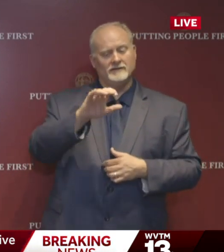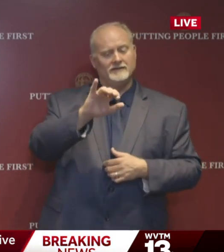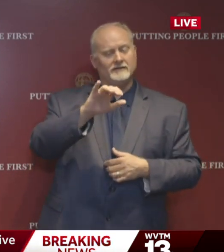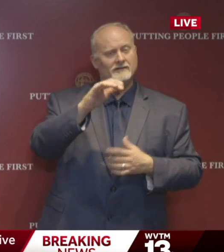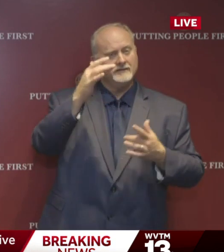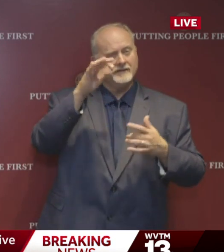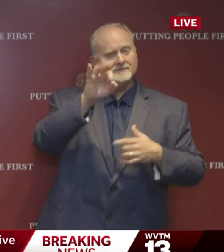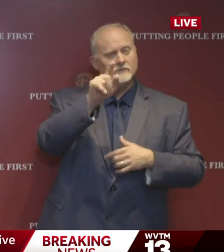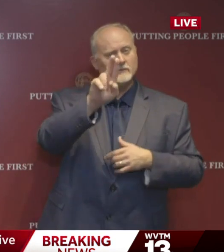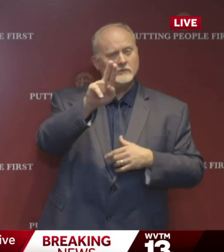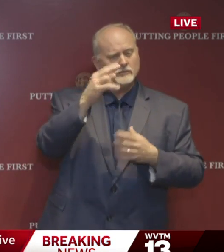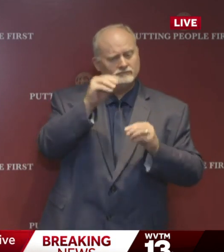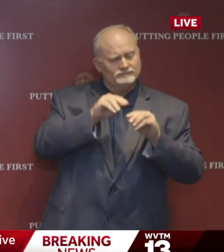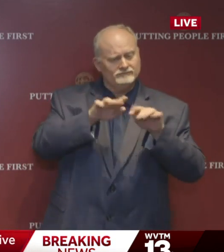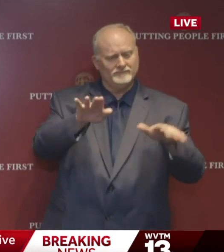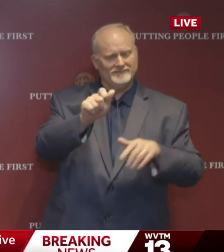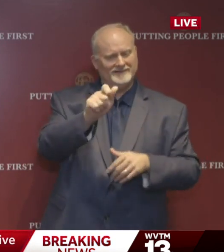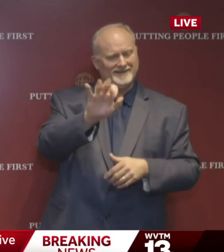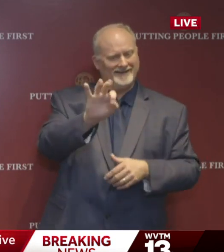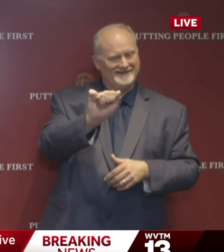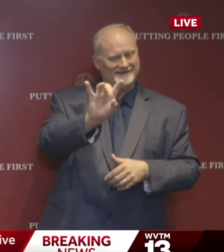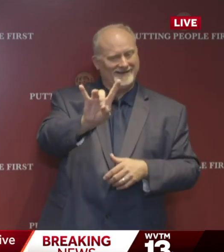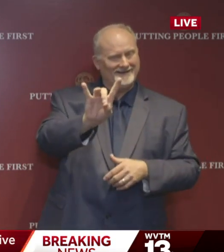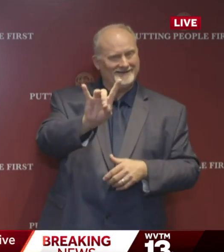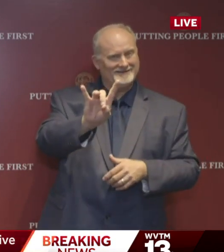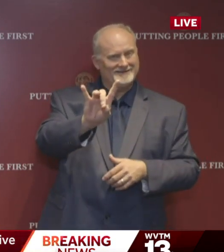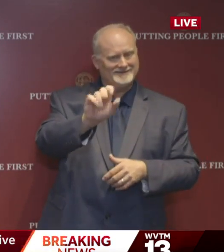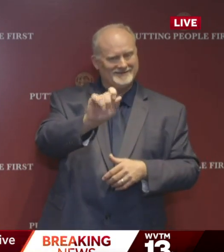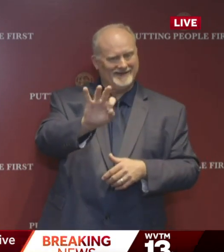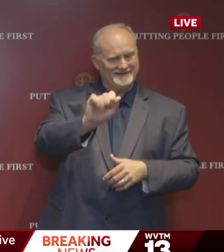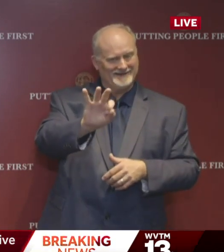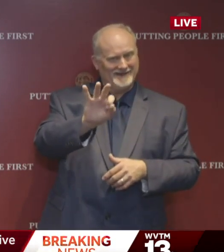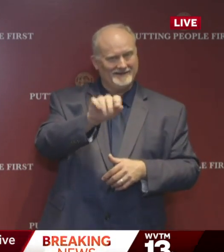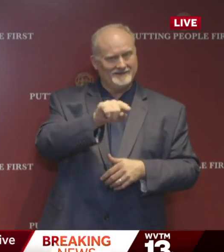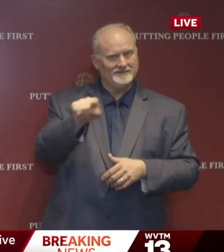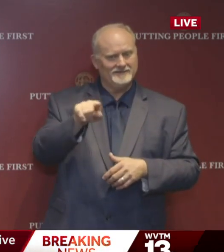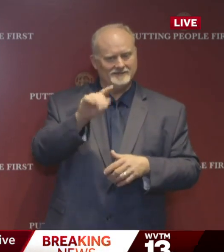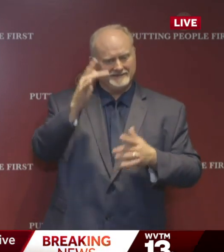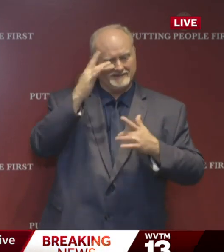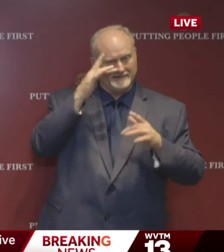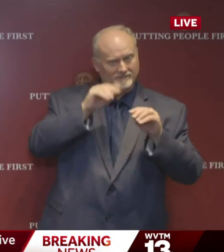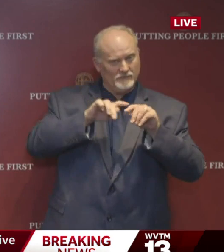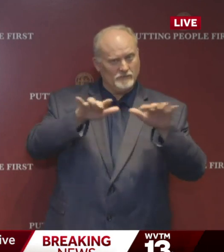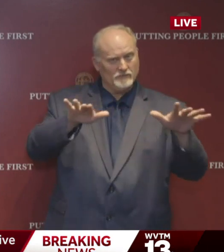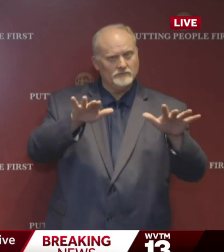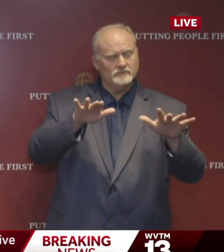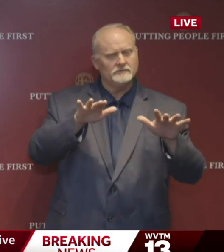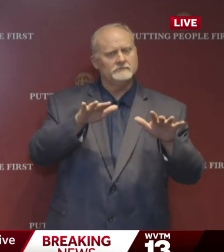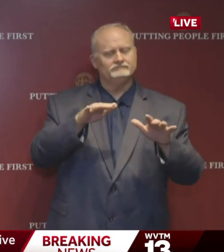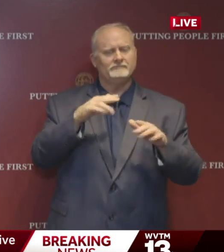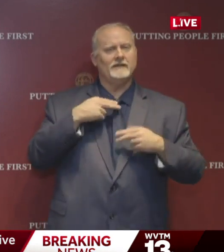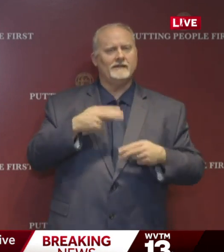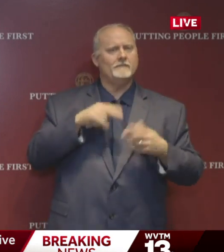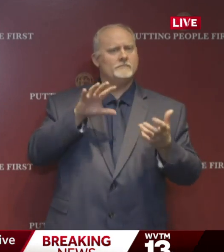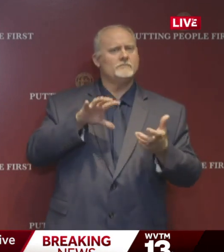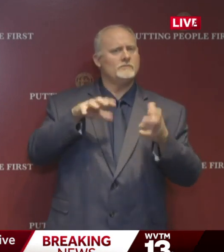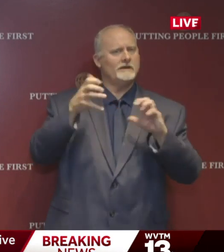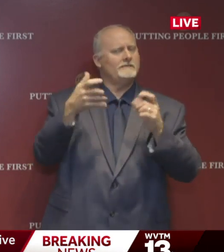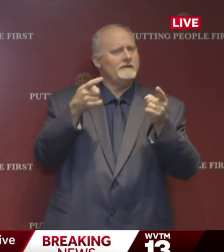pandemic of 1918 and 19 that our city and our county was hit with a health crisis